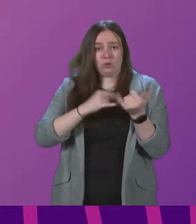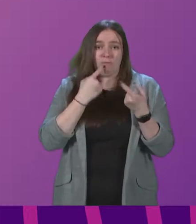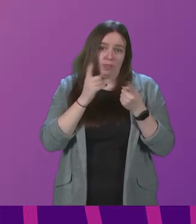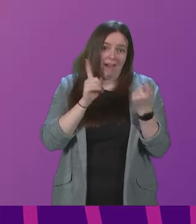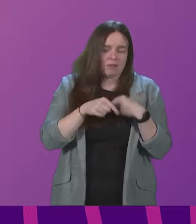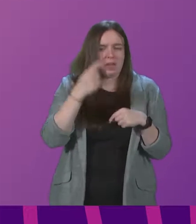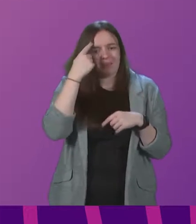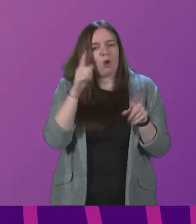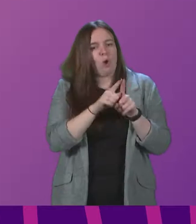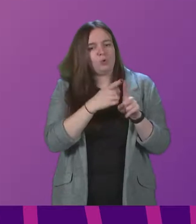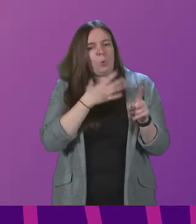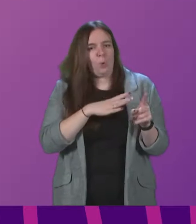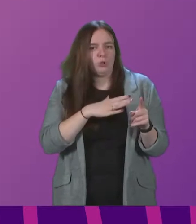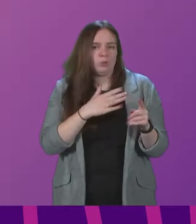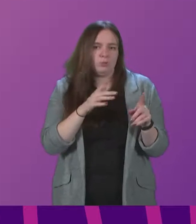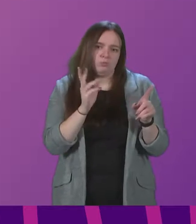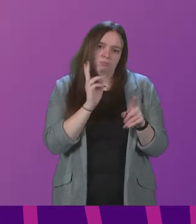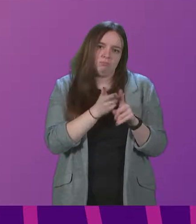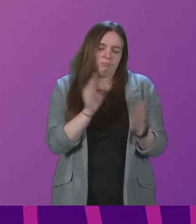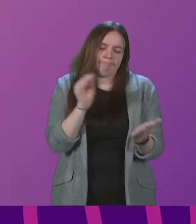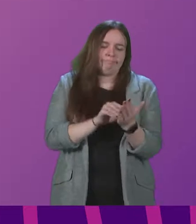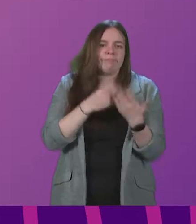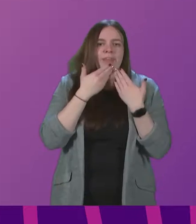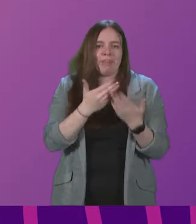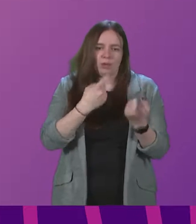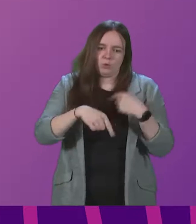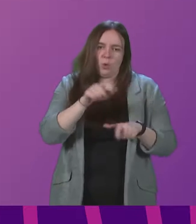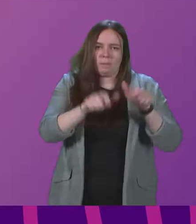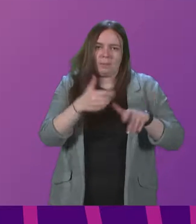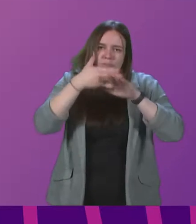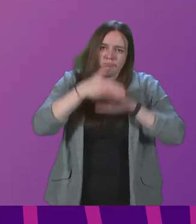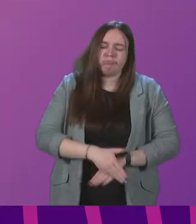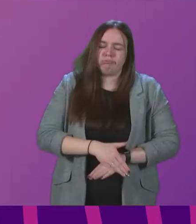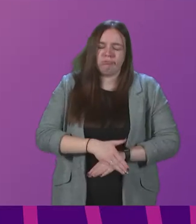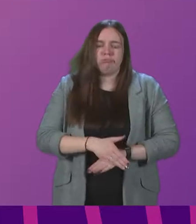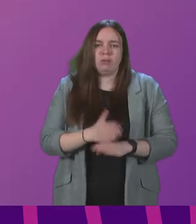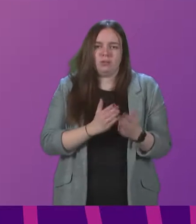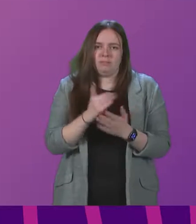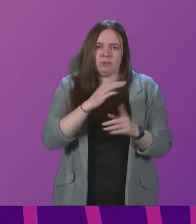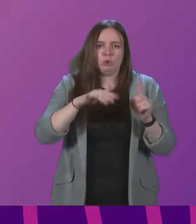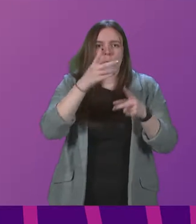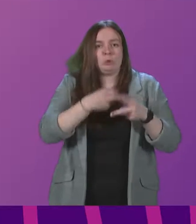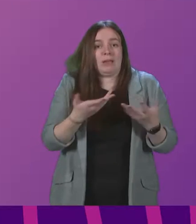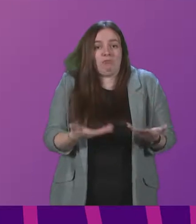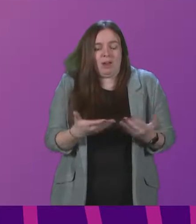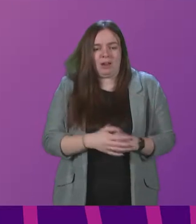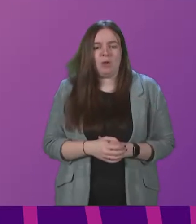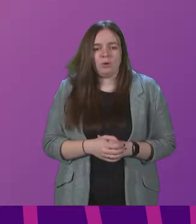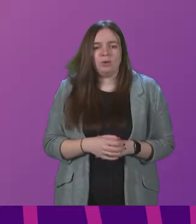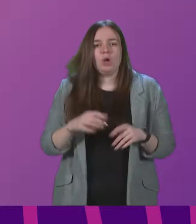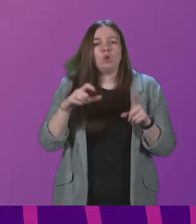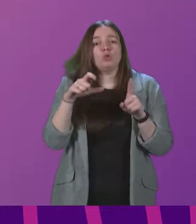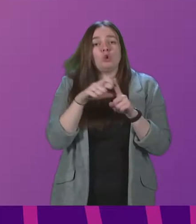join them in putting on record our sincere thanks to everybody that's working on the front line in this sector just now. Donald